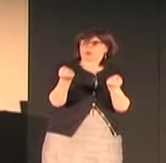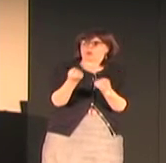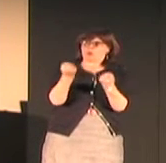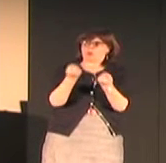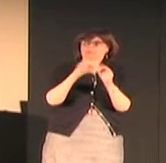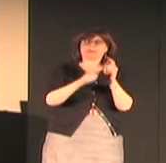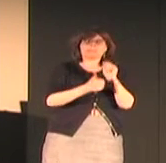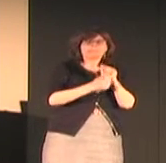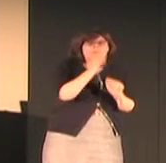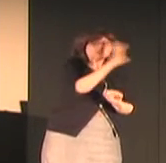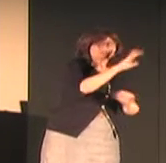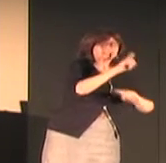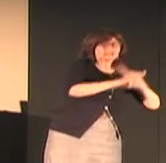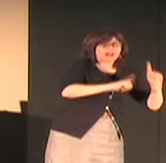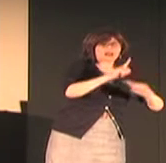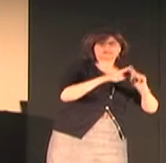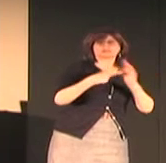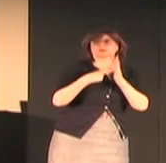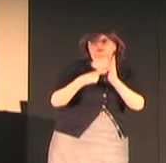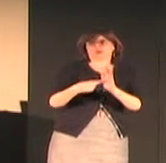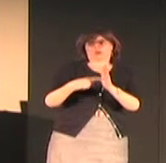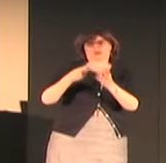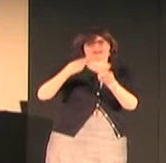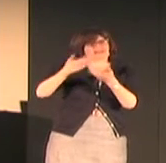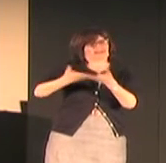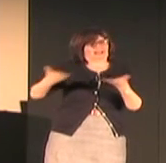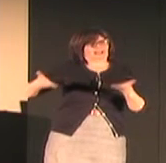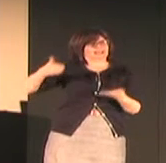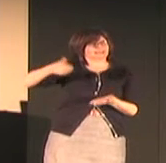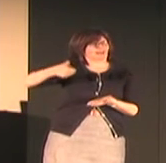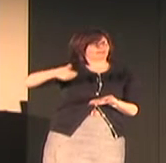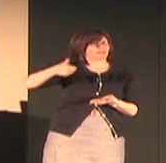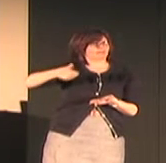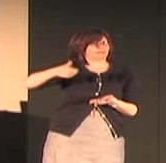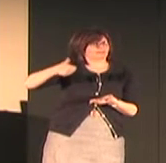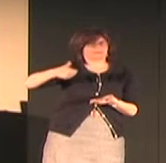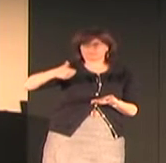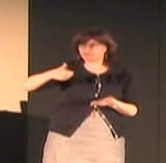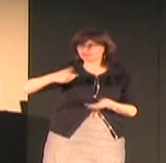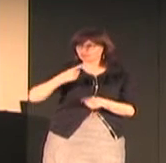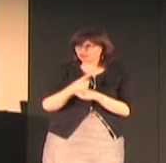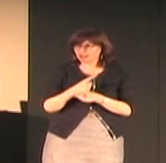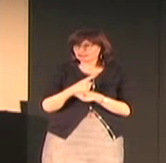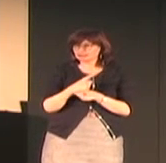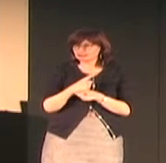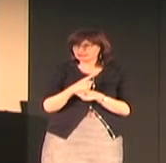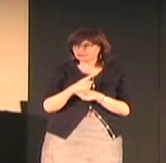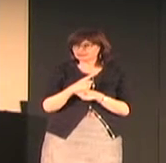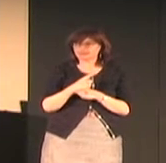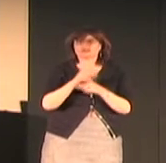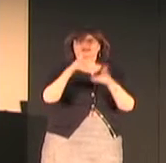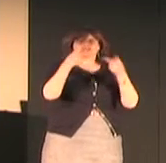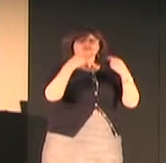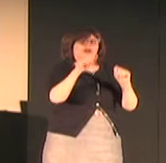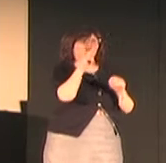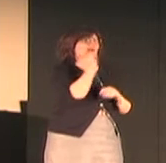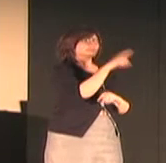so these they show how they are held and some show most of them show what the thing looks like